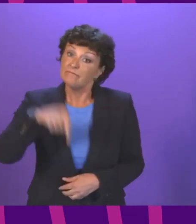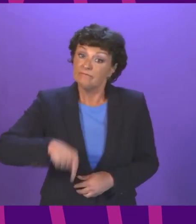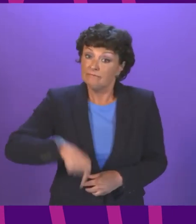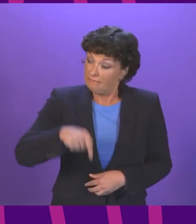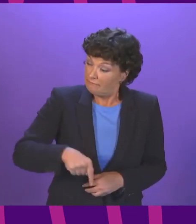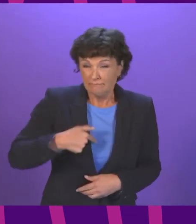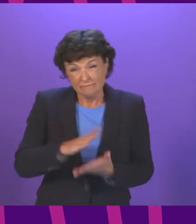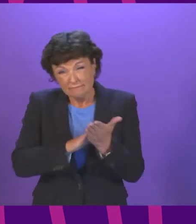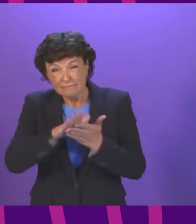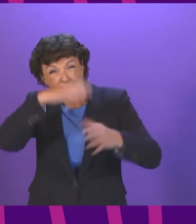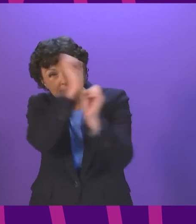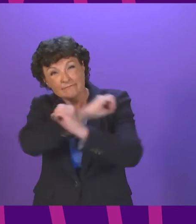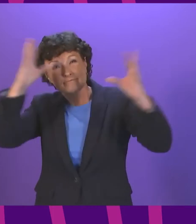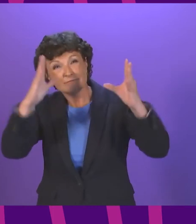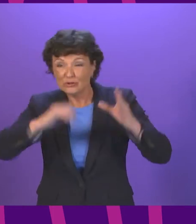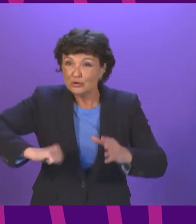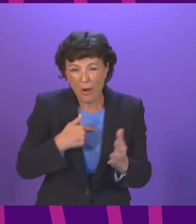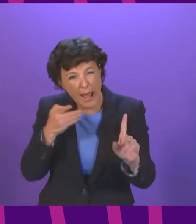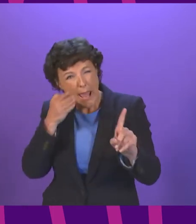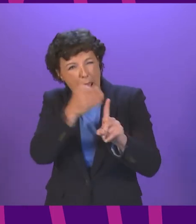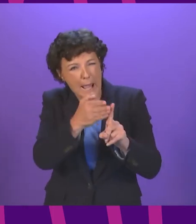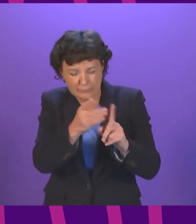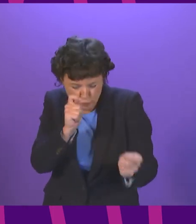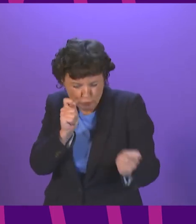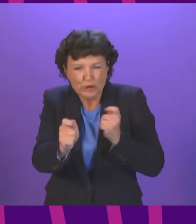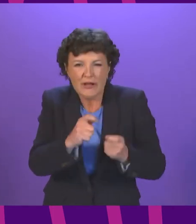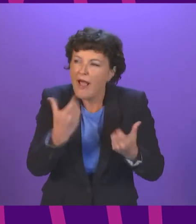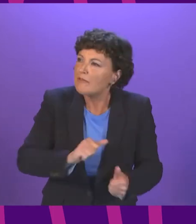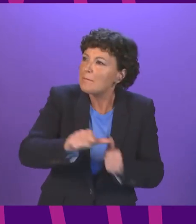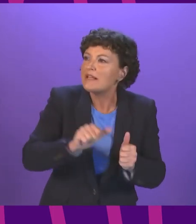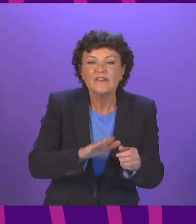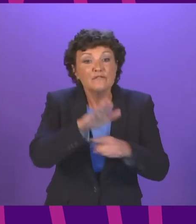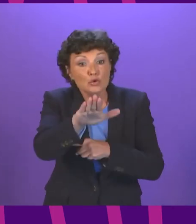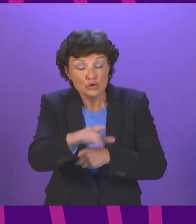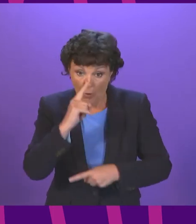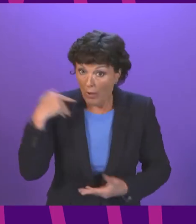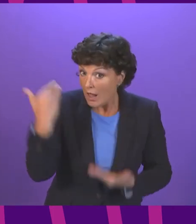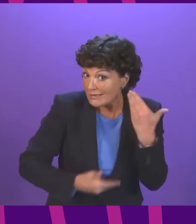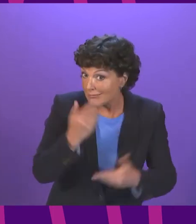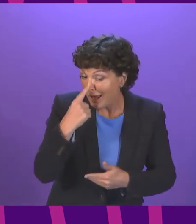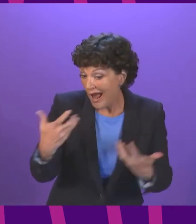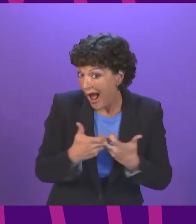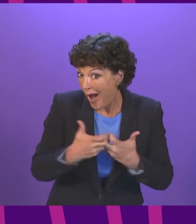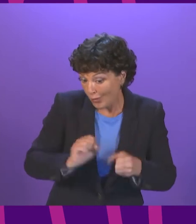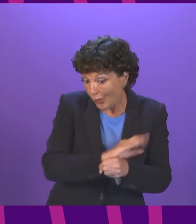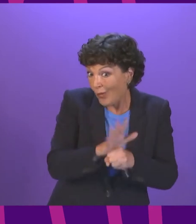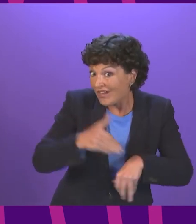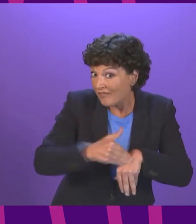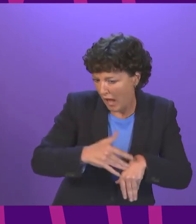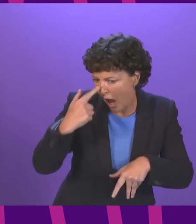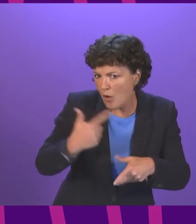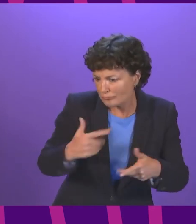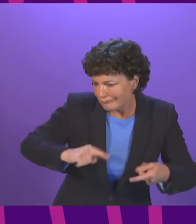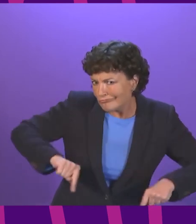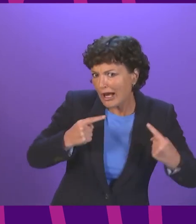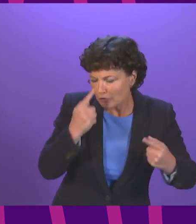a better future. It sets out how we will tackle the challenge of Covid and rebuild from it, address the deep-seated